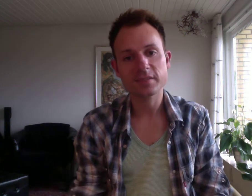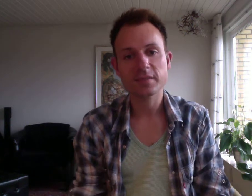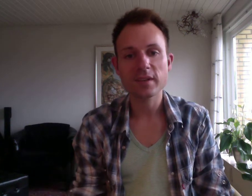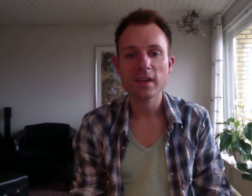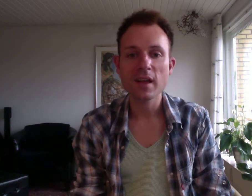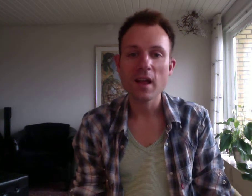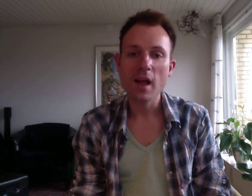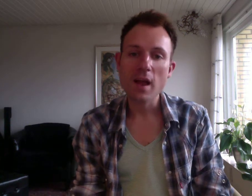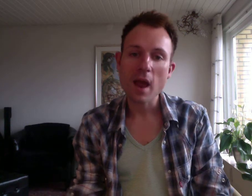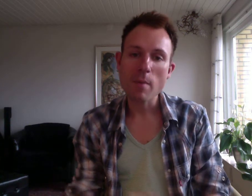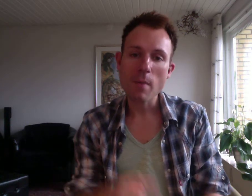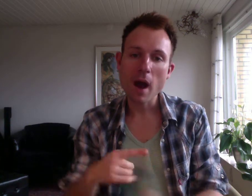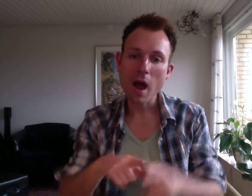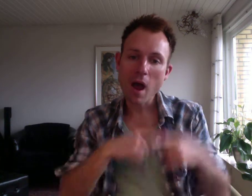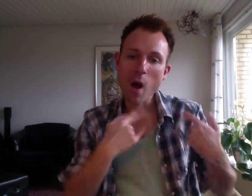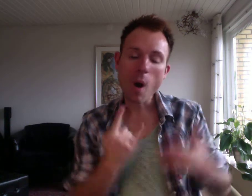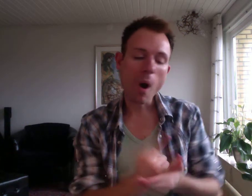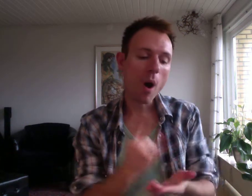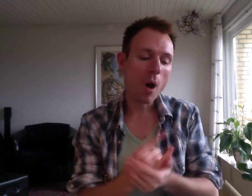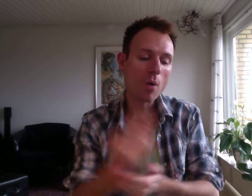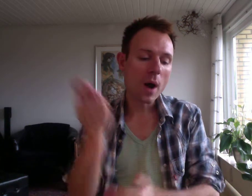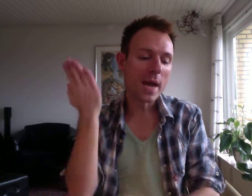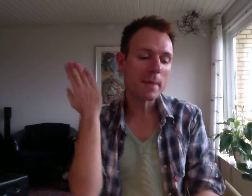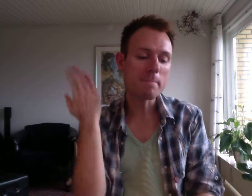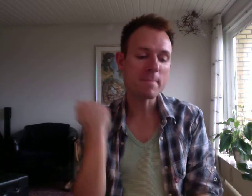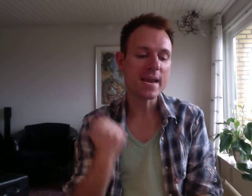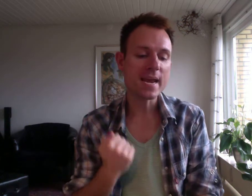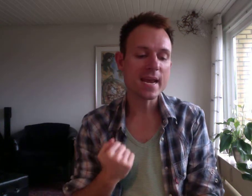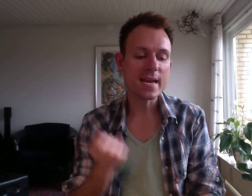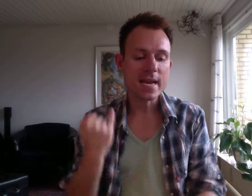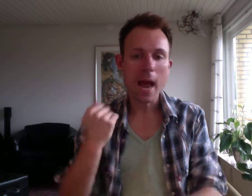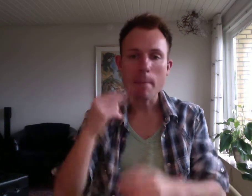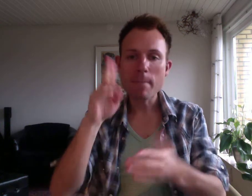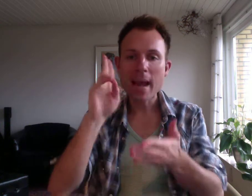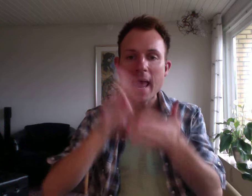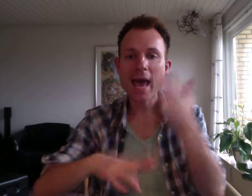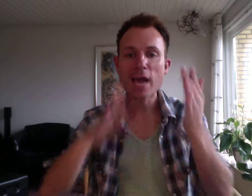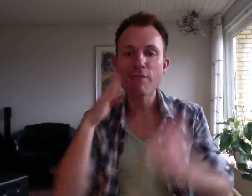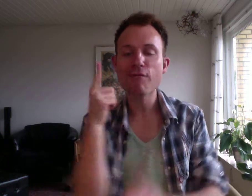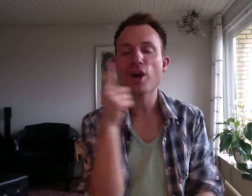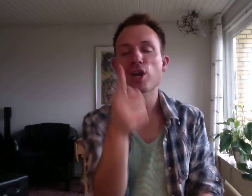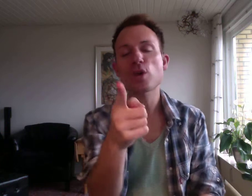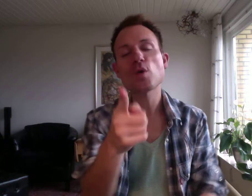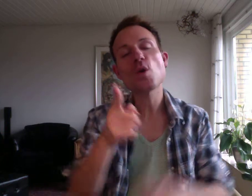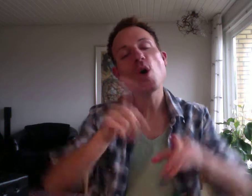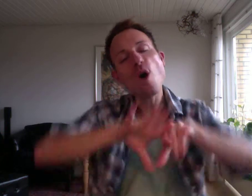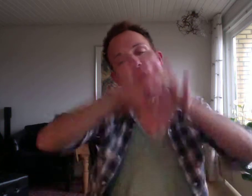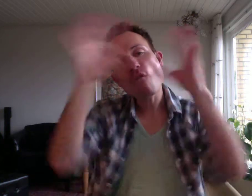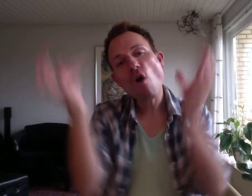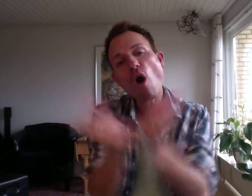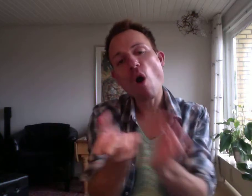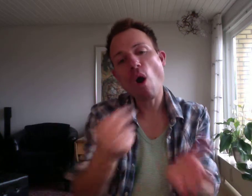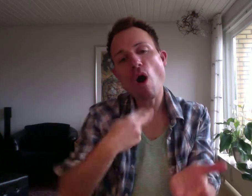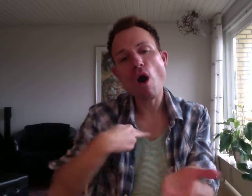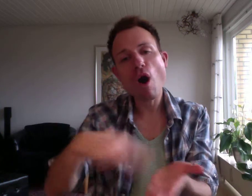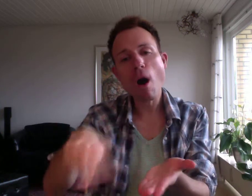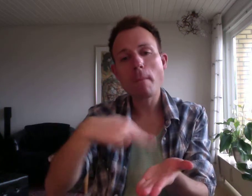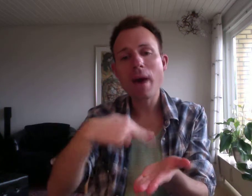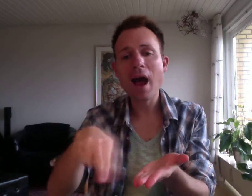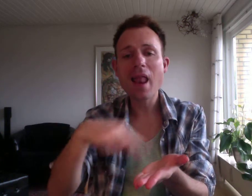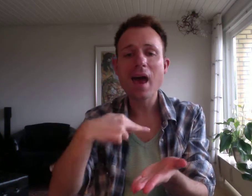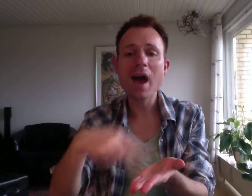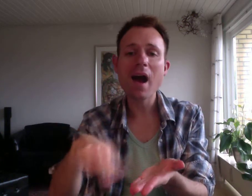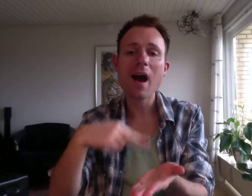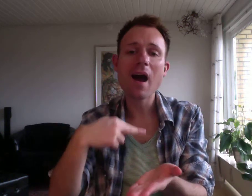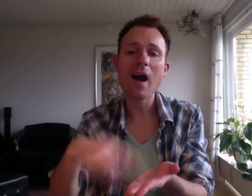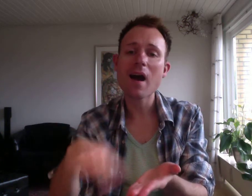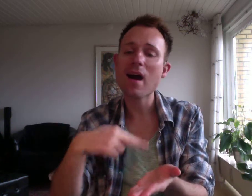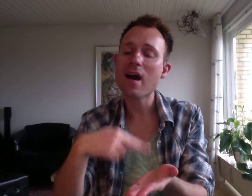In my heart there'll always be be a place for you I'll for all my life